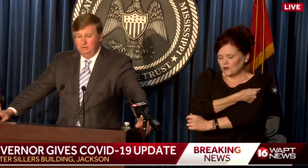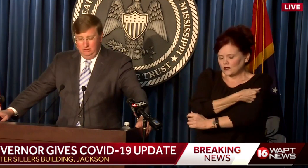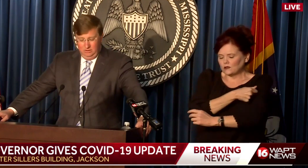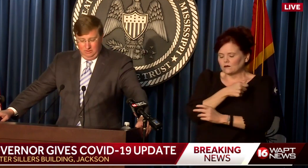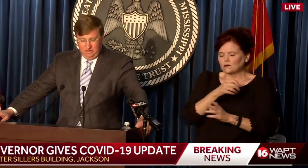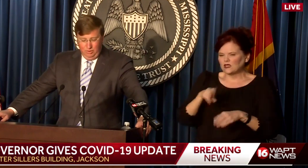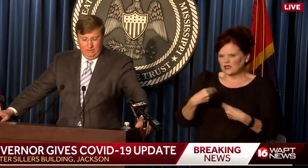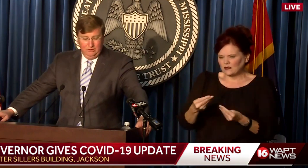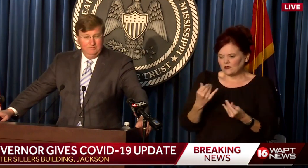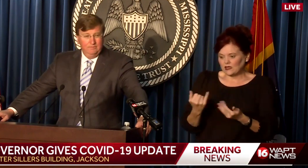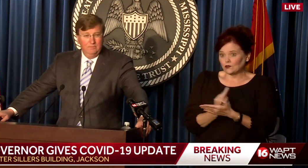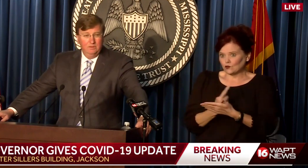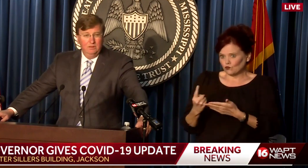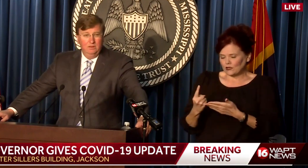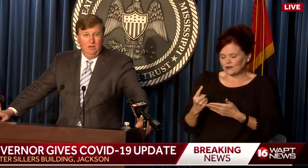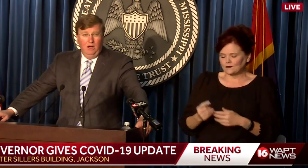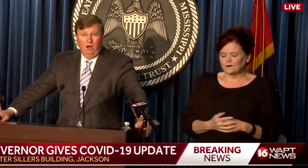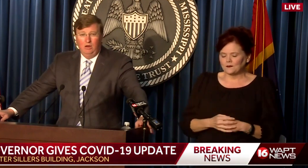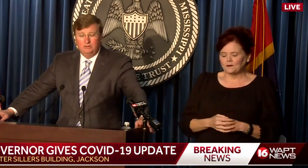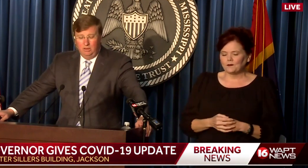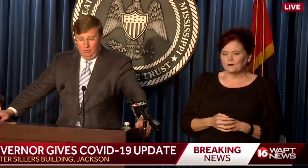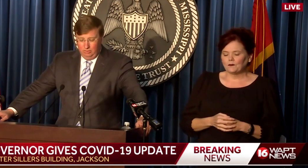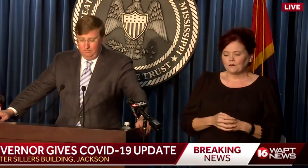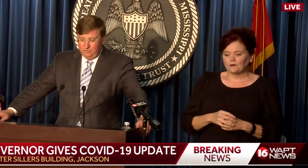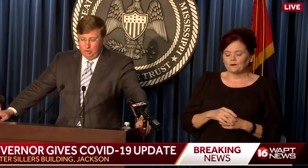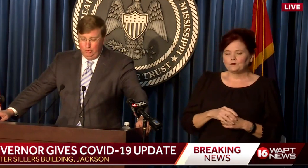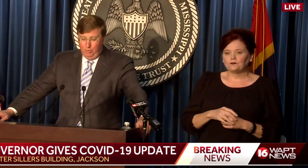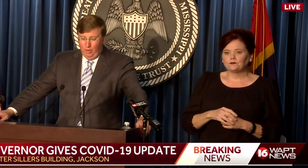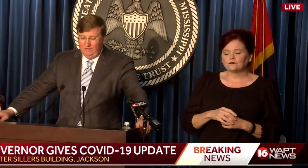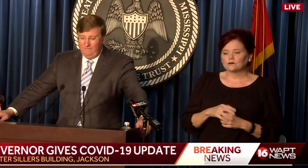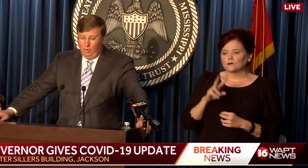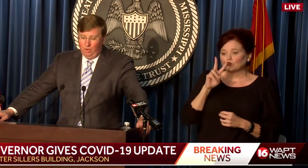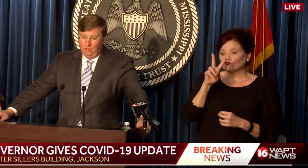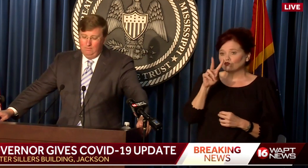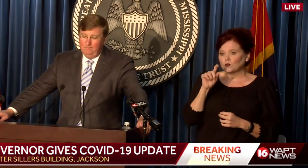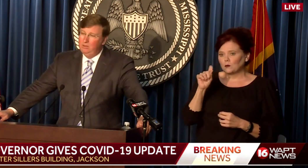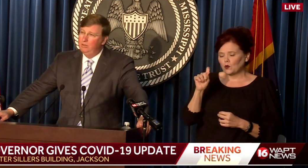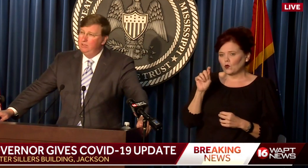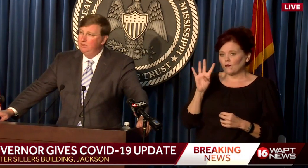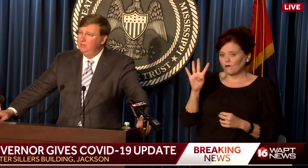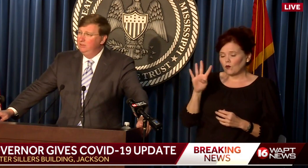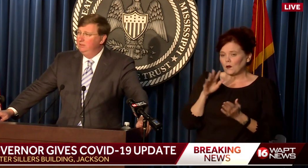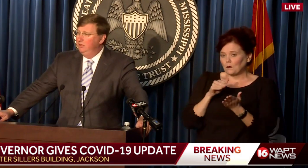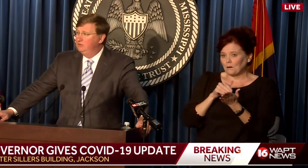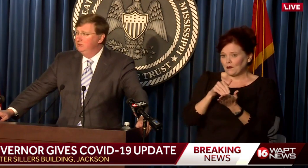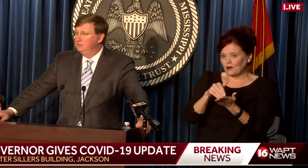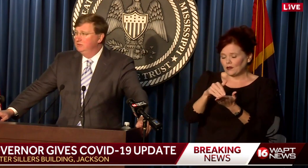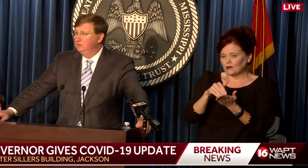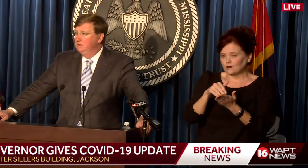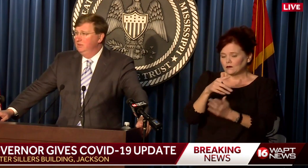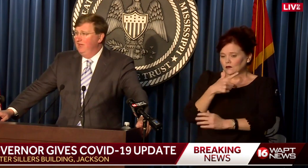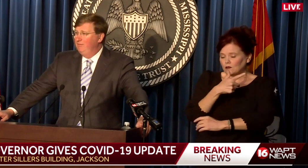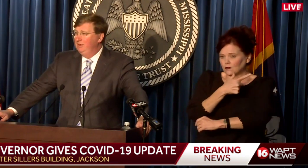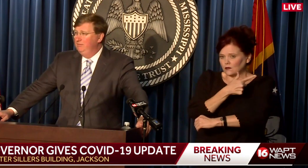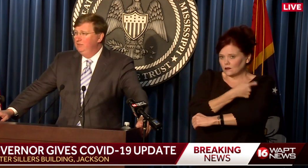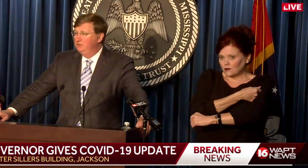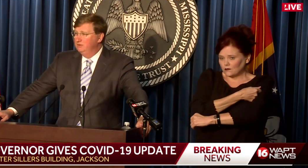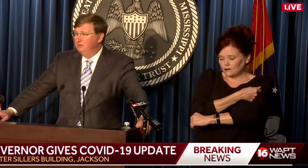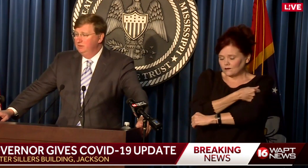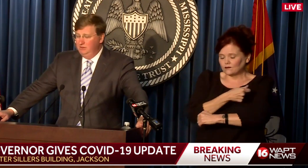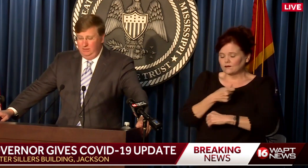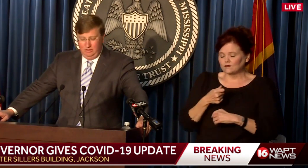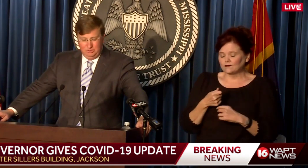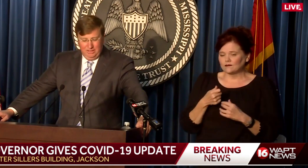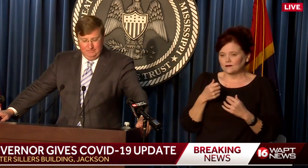administered this week. All told, 2.4 million doses have been